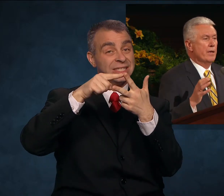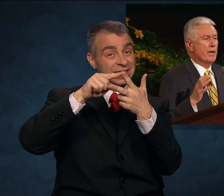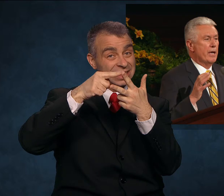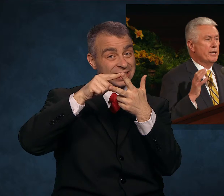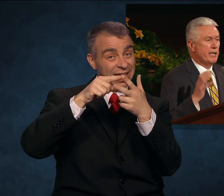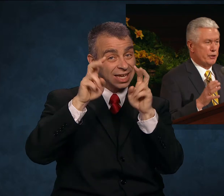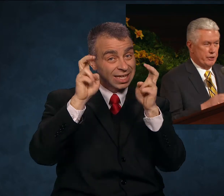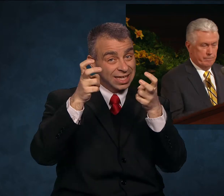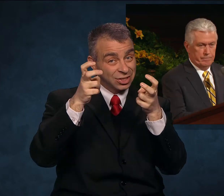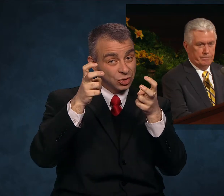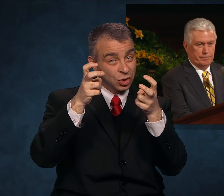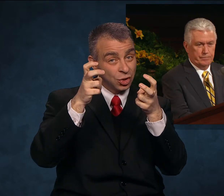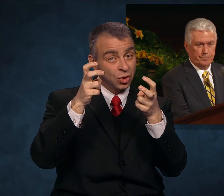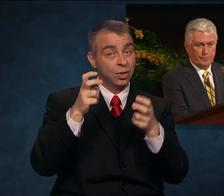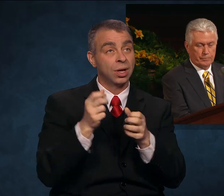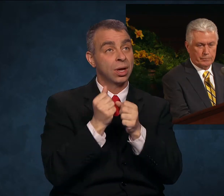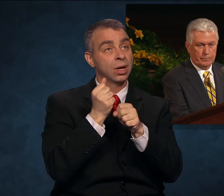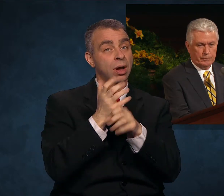addiction.